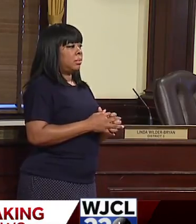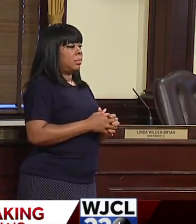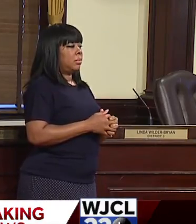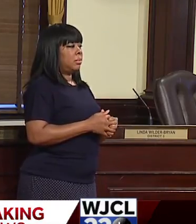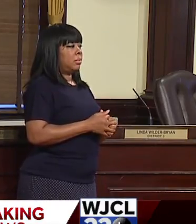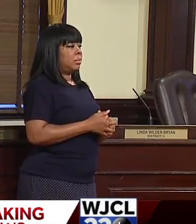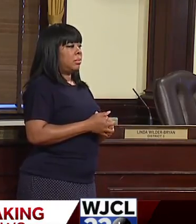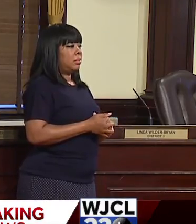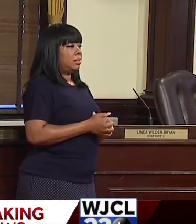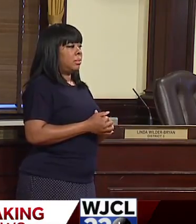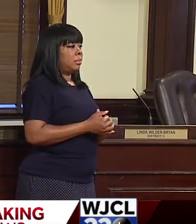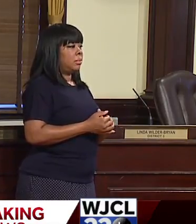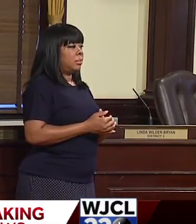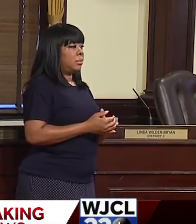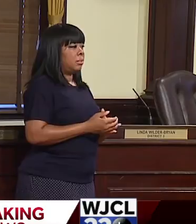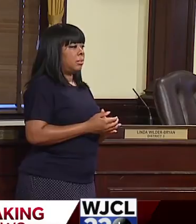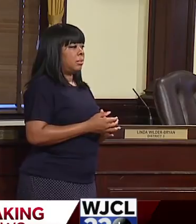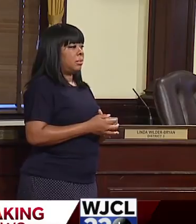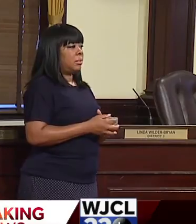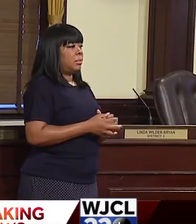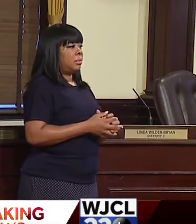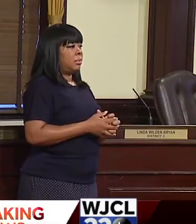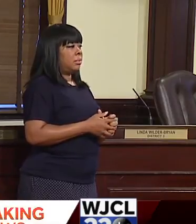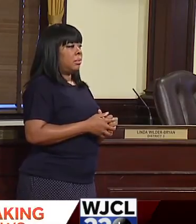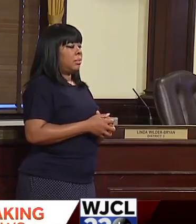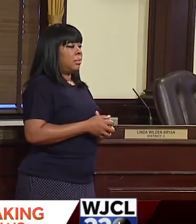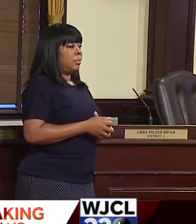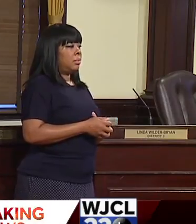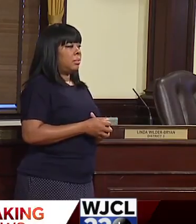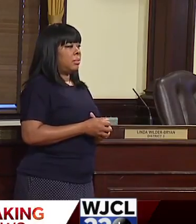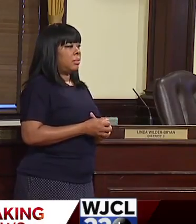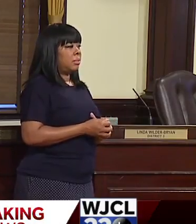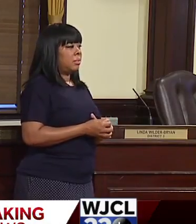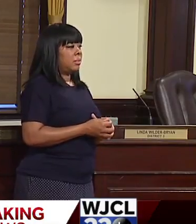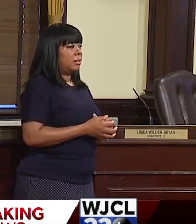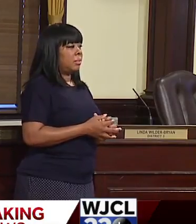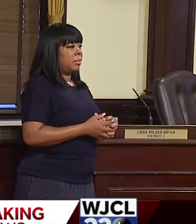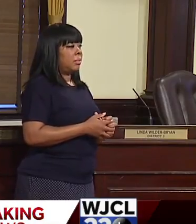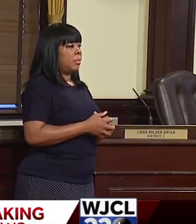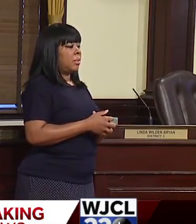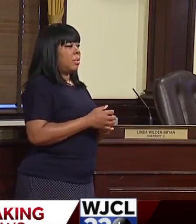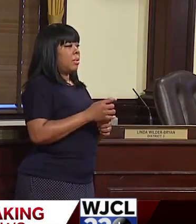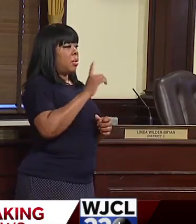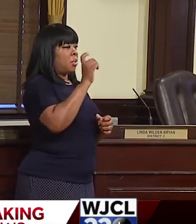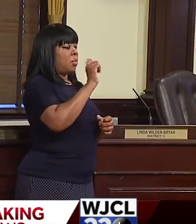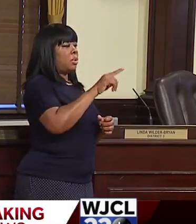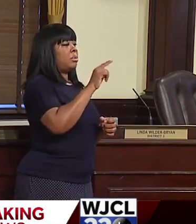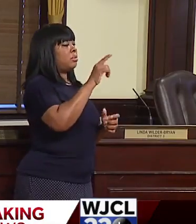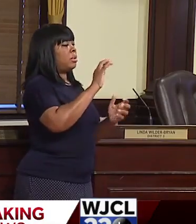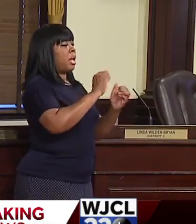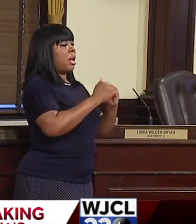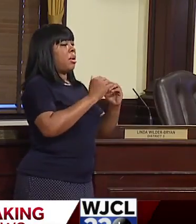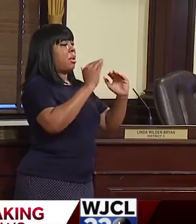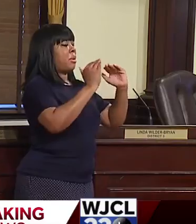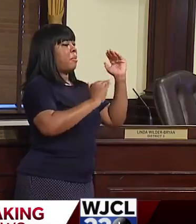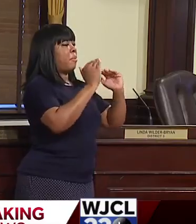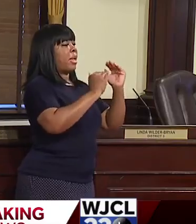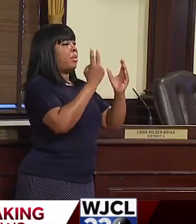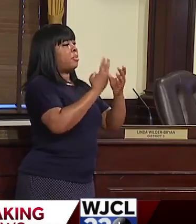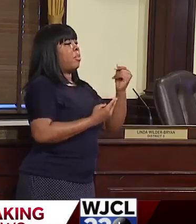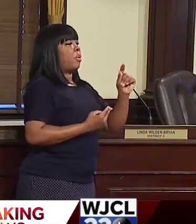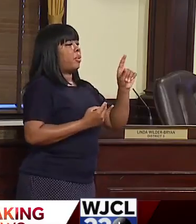that decision? Well, then that's the, that's really what the issue is. Um, as a city, we have to see both. You know, we cannot